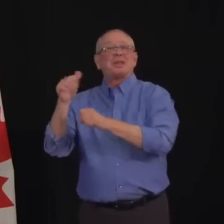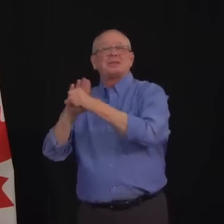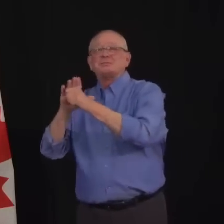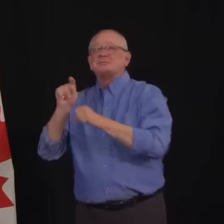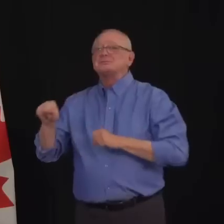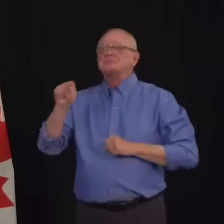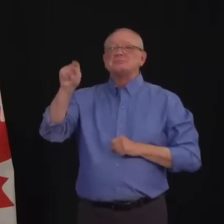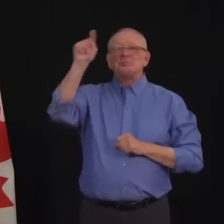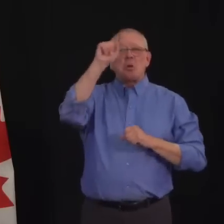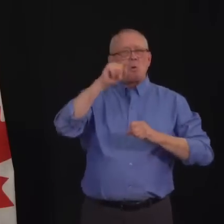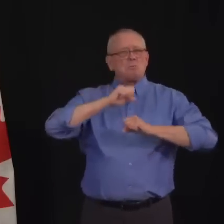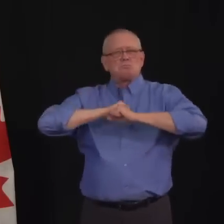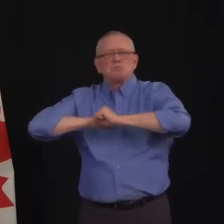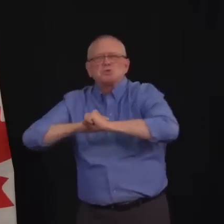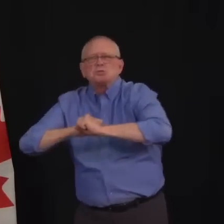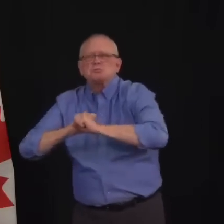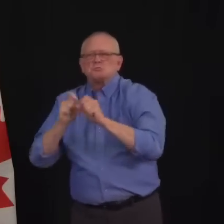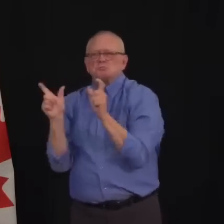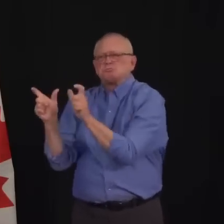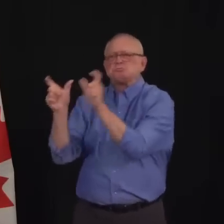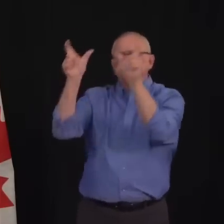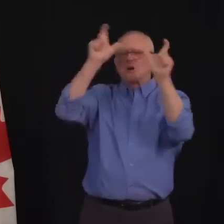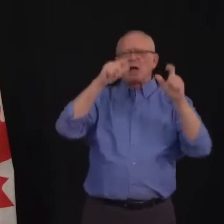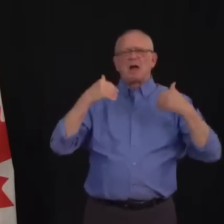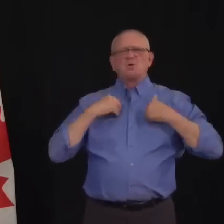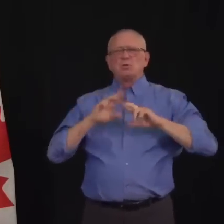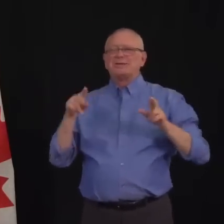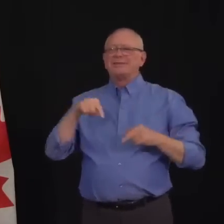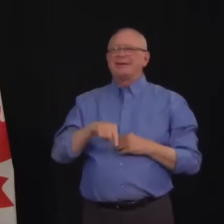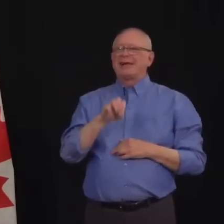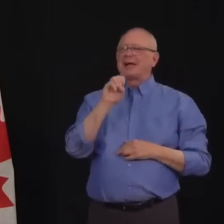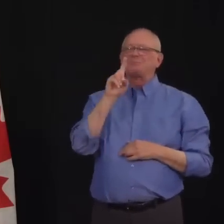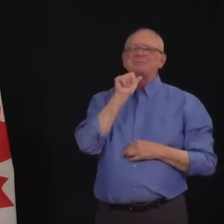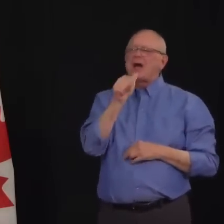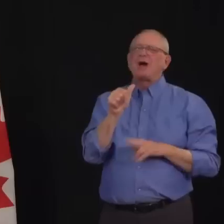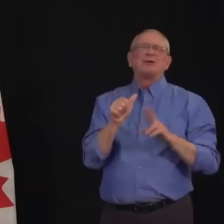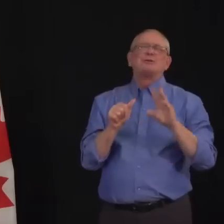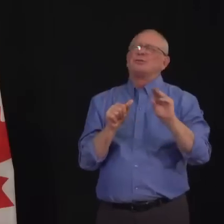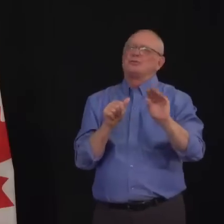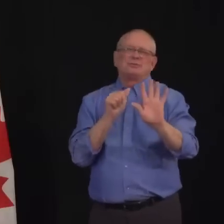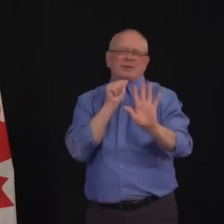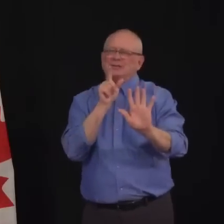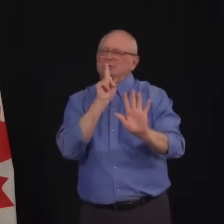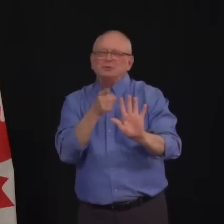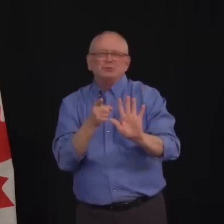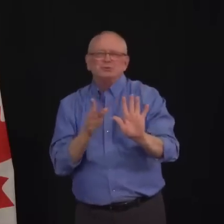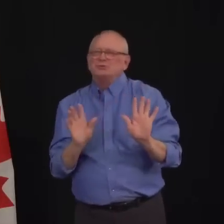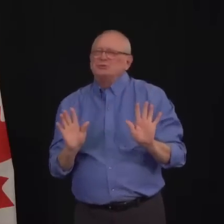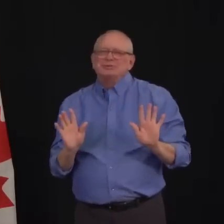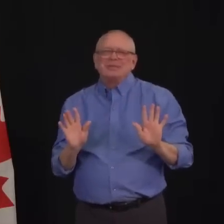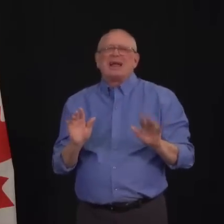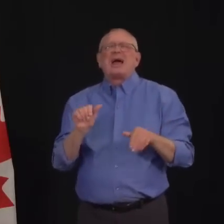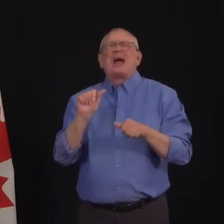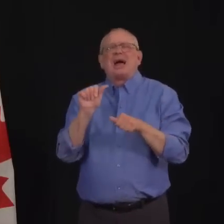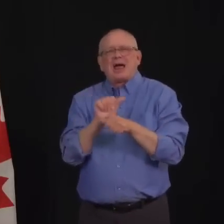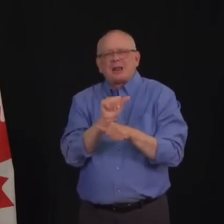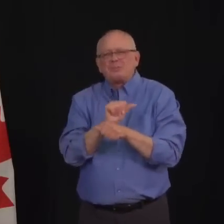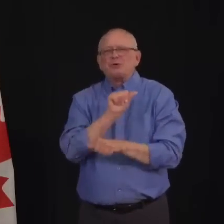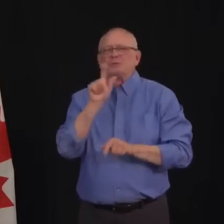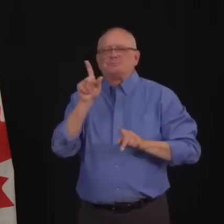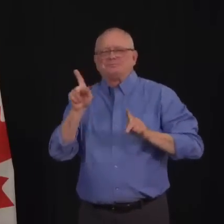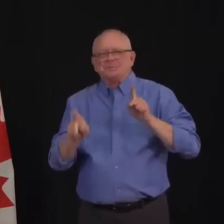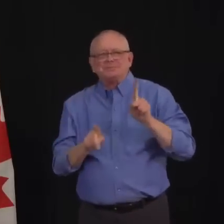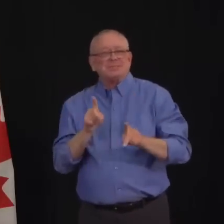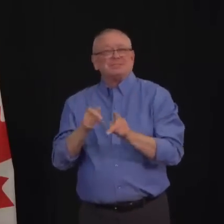continue to practice all of those public health measures that are going to get us through this next several months to be able to continue having